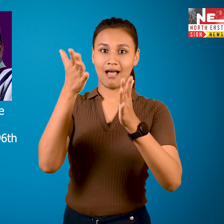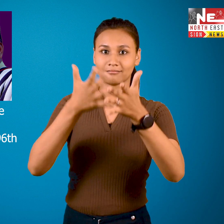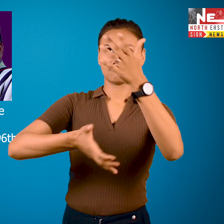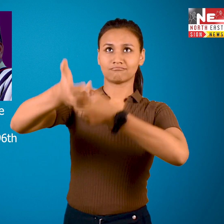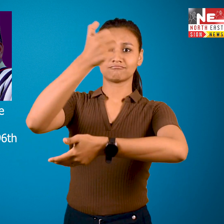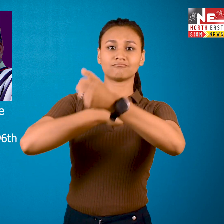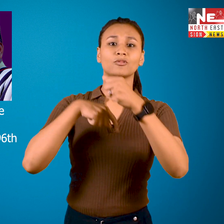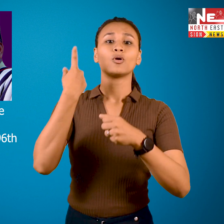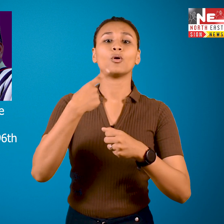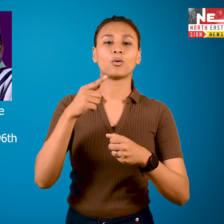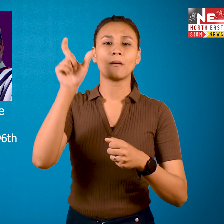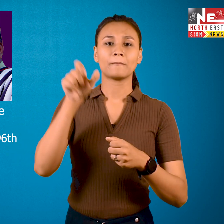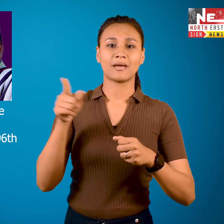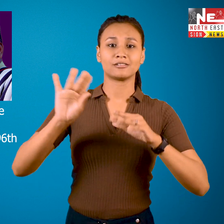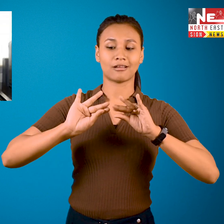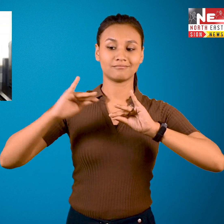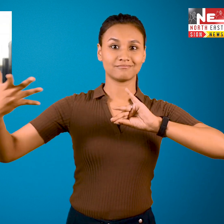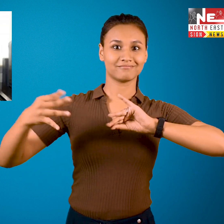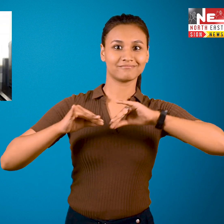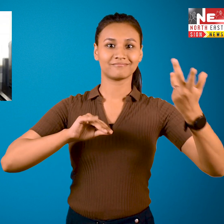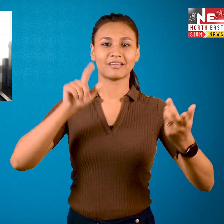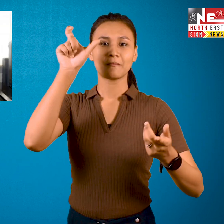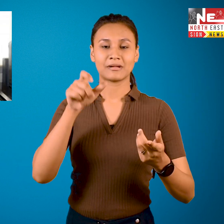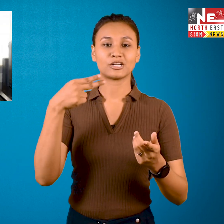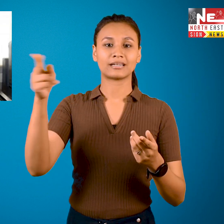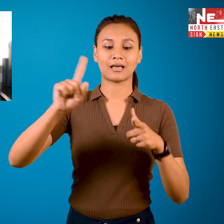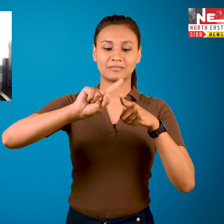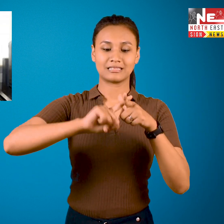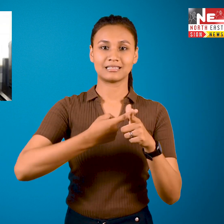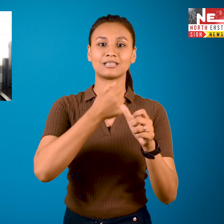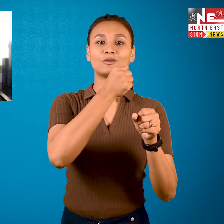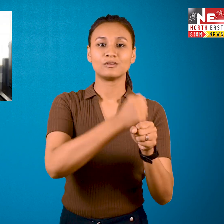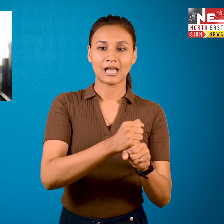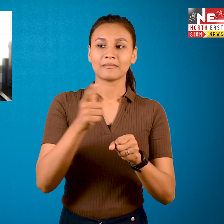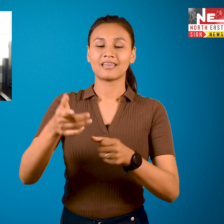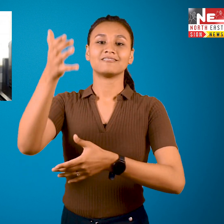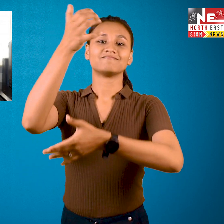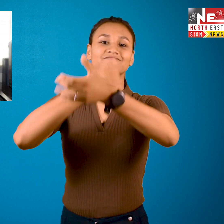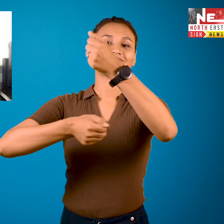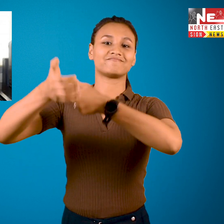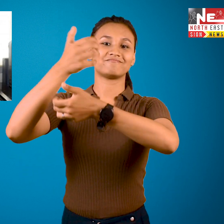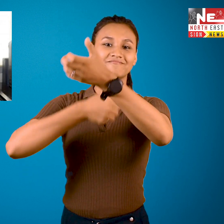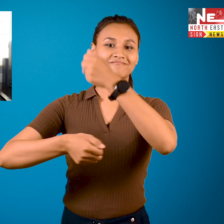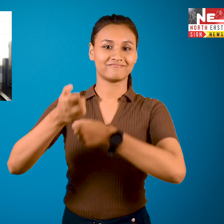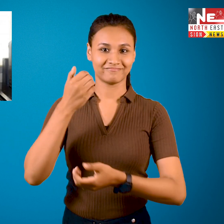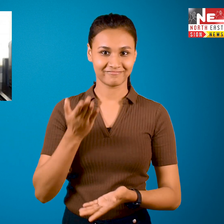for the occasion and the main flag was unfurled by renowned Satriya dancer Juttungoswami.